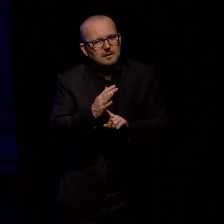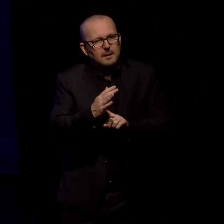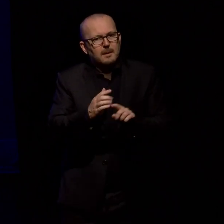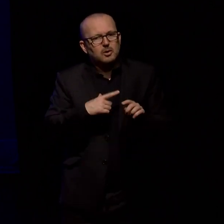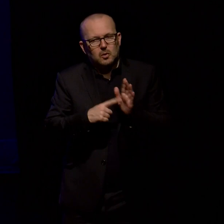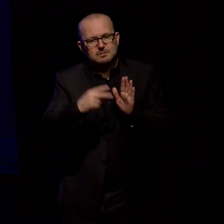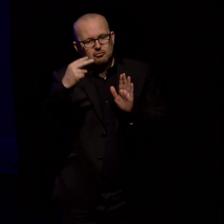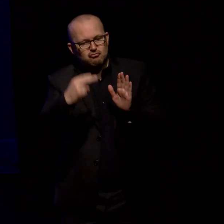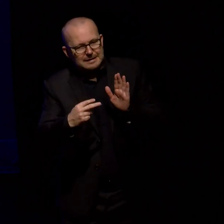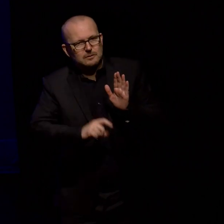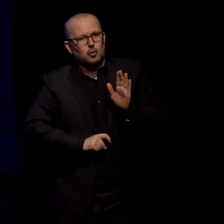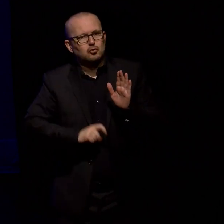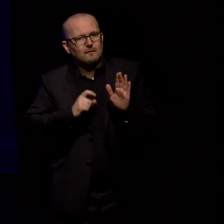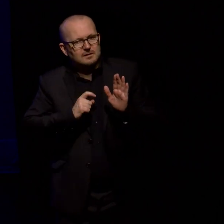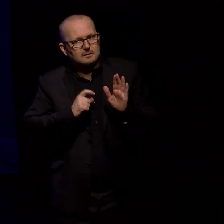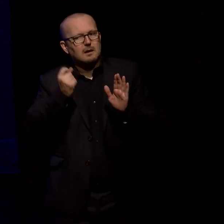it's not obvious